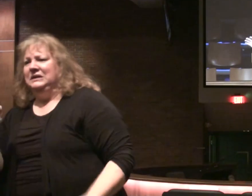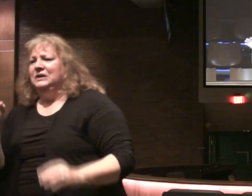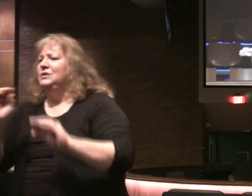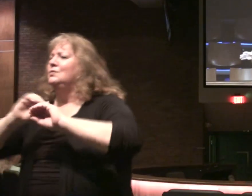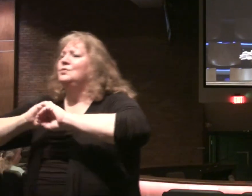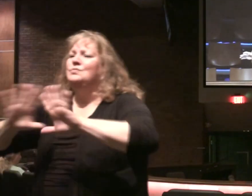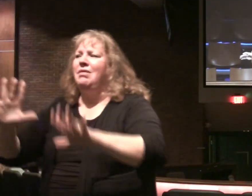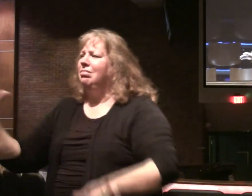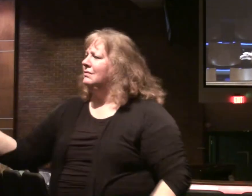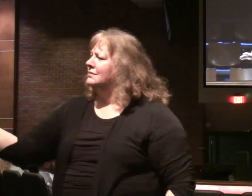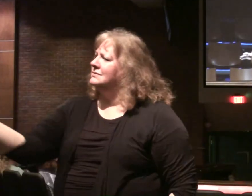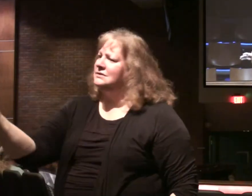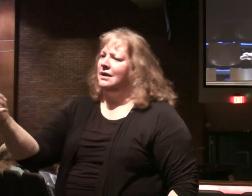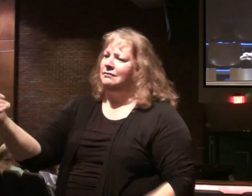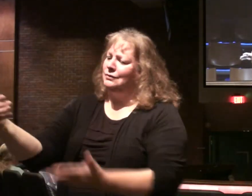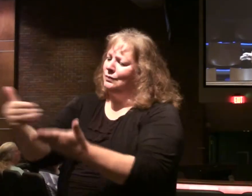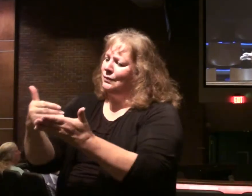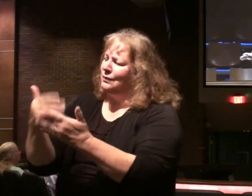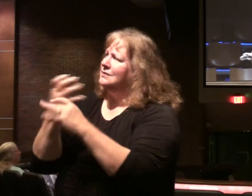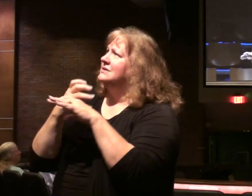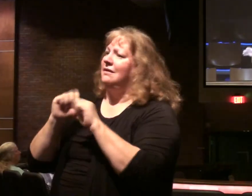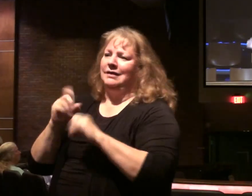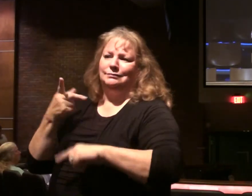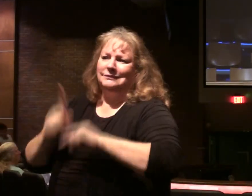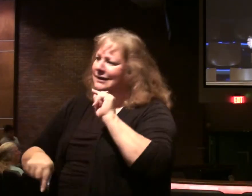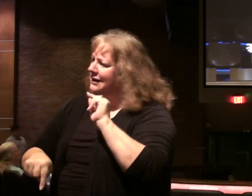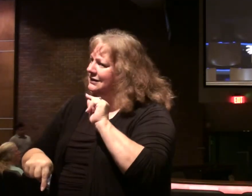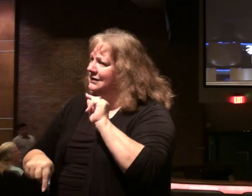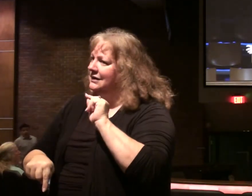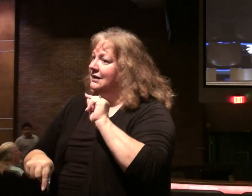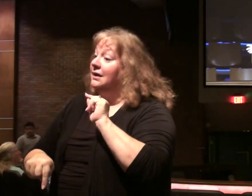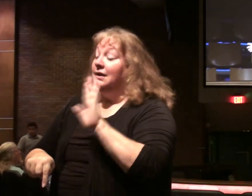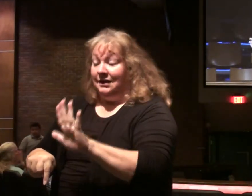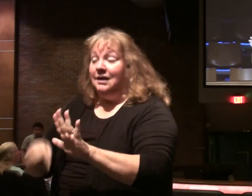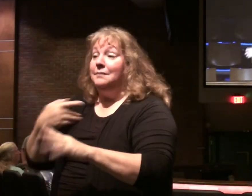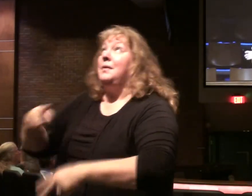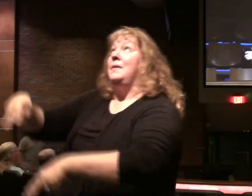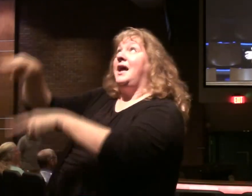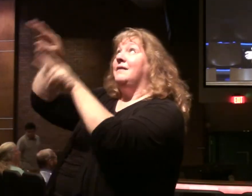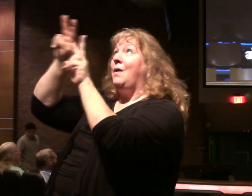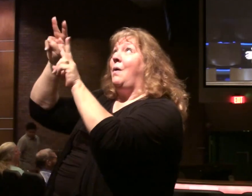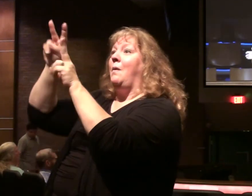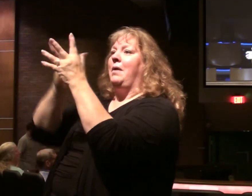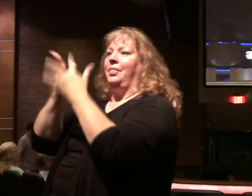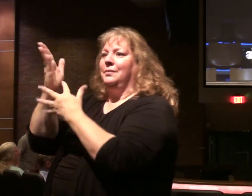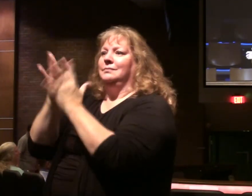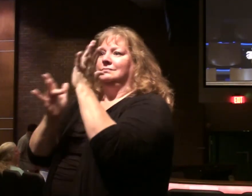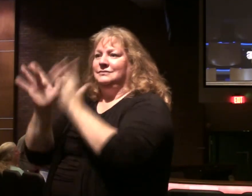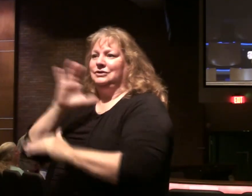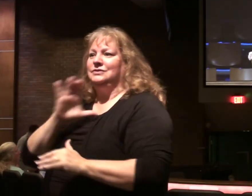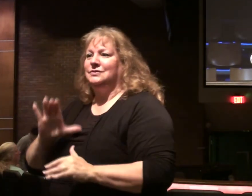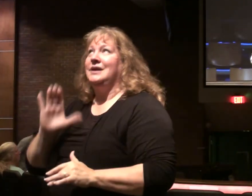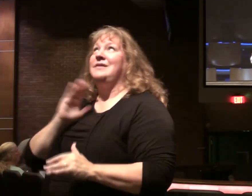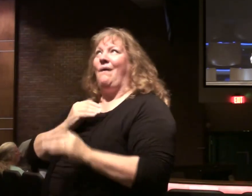on your own to earn salvation. But there is hope. Through a savior Jesus Christ. Guys.